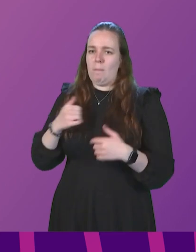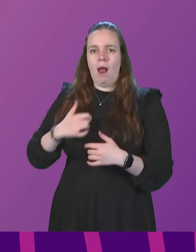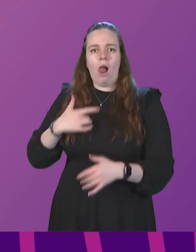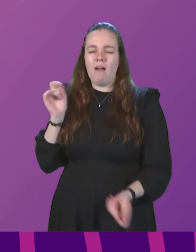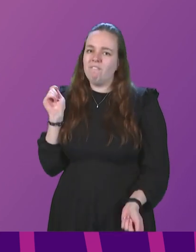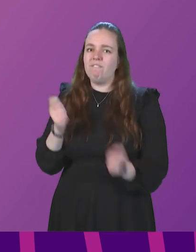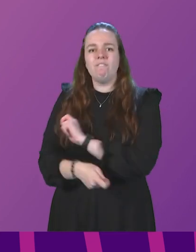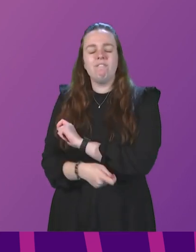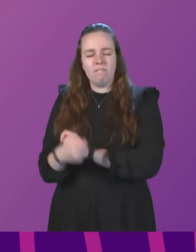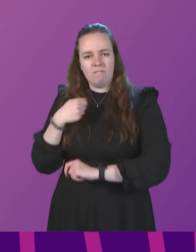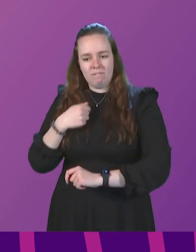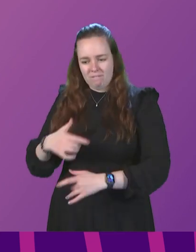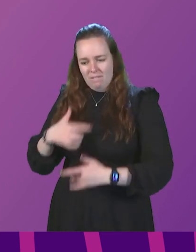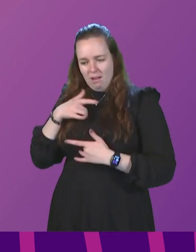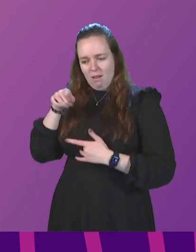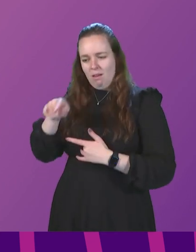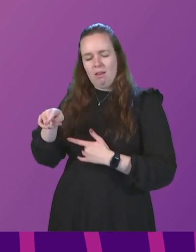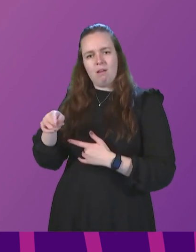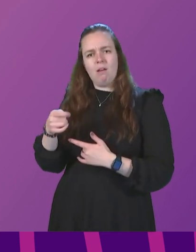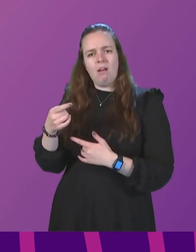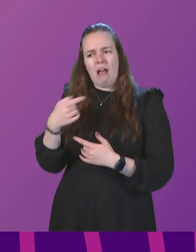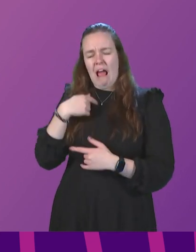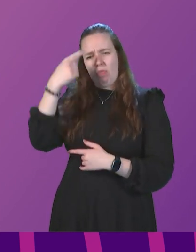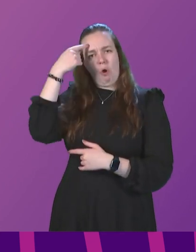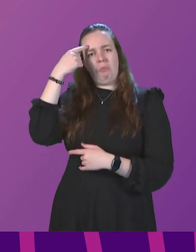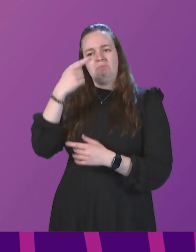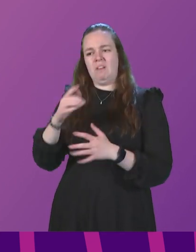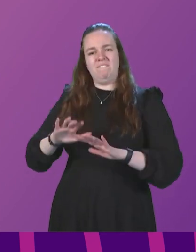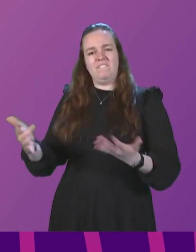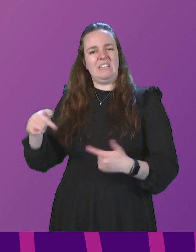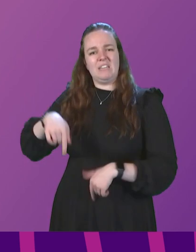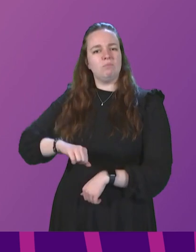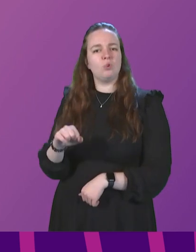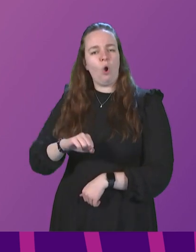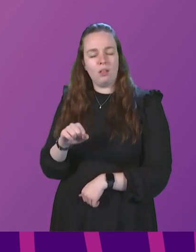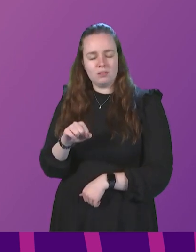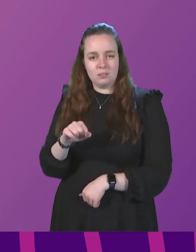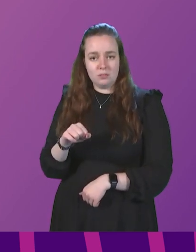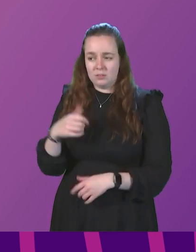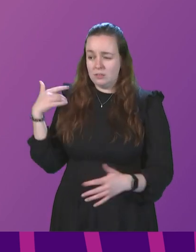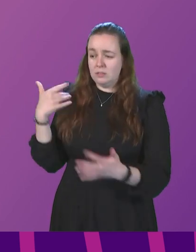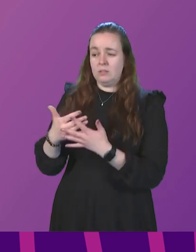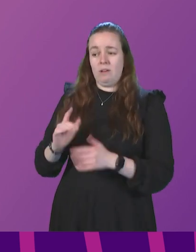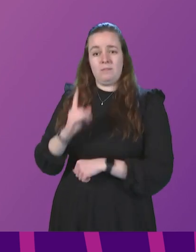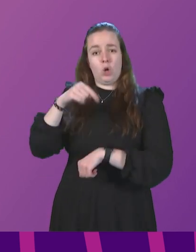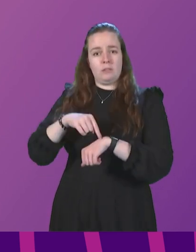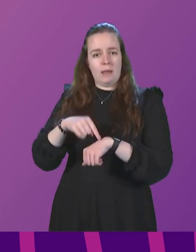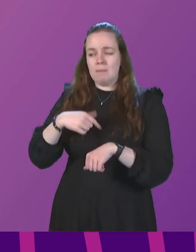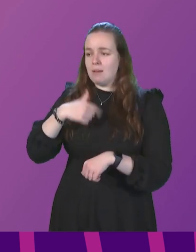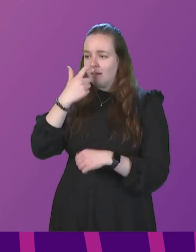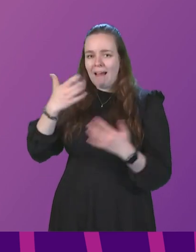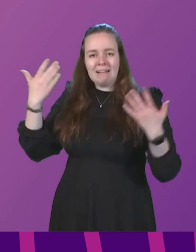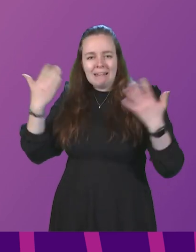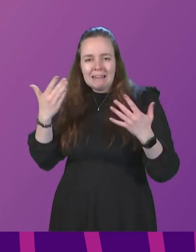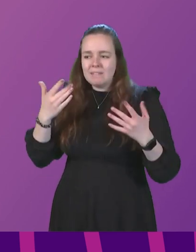I found something that I didn't think existed in Scotland. For the first time, I could spend an evening surrounded by